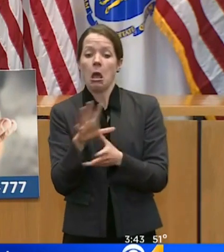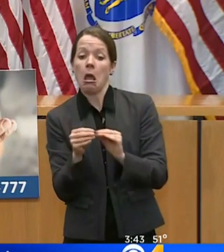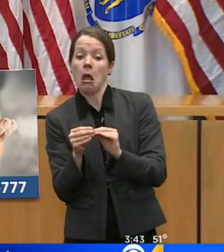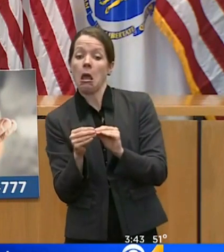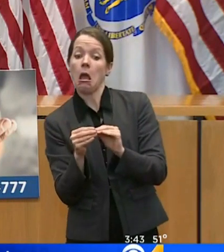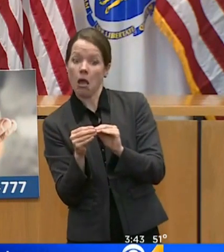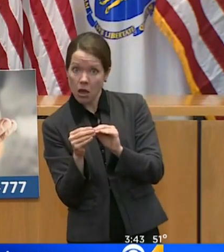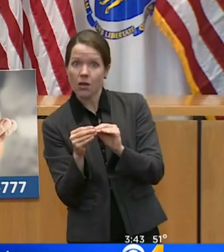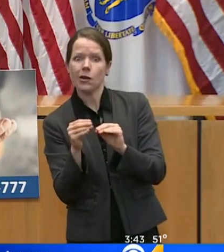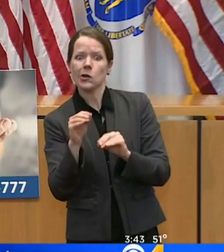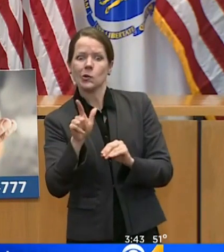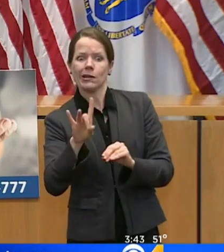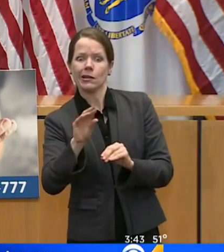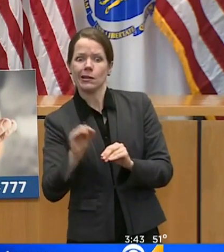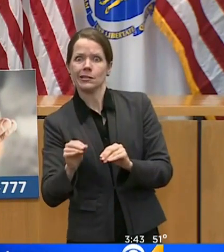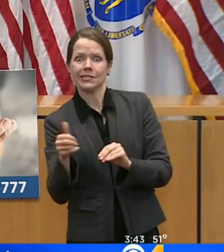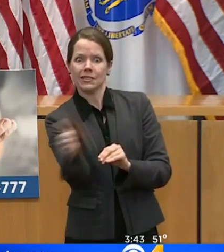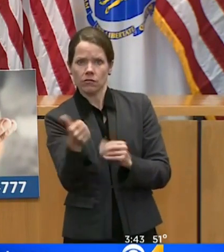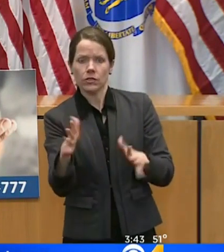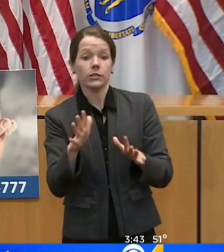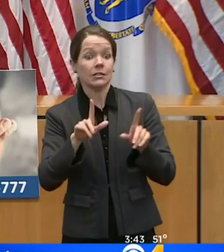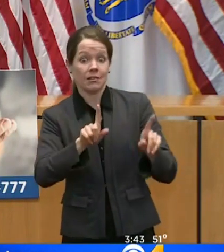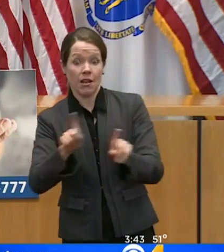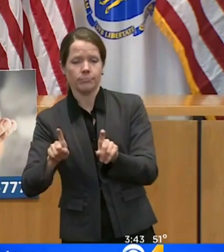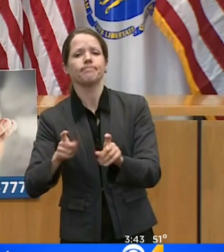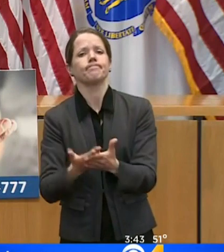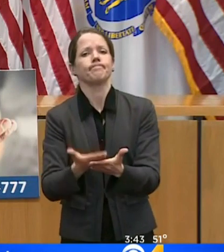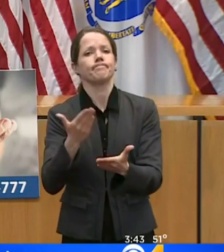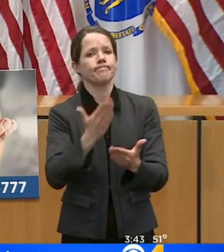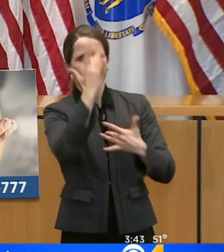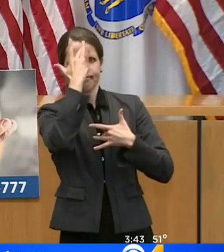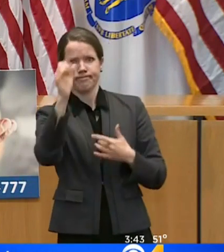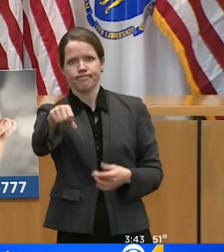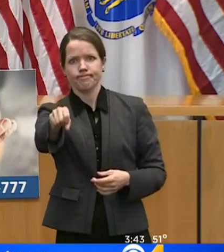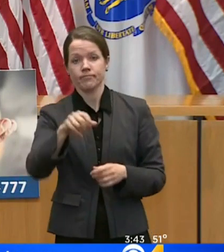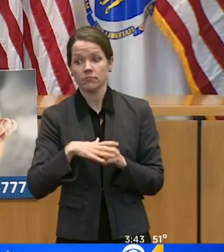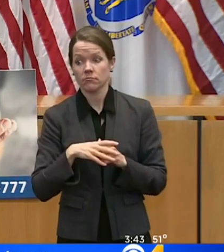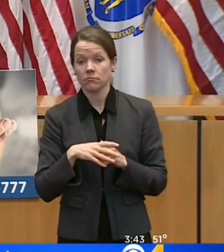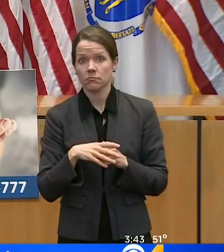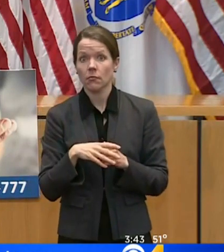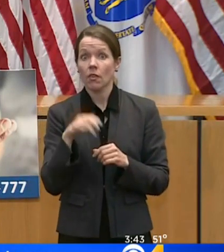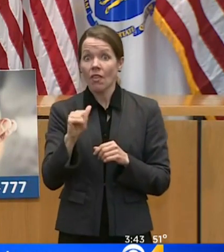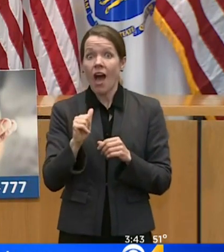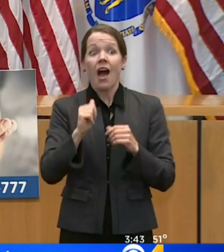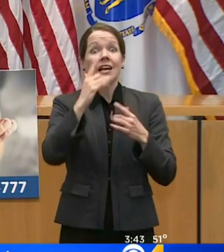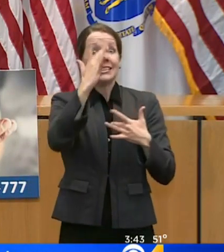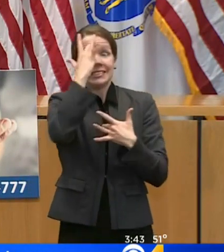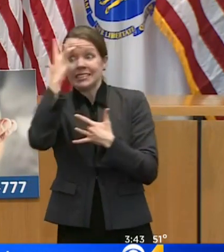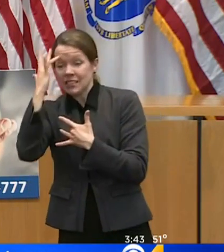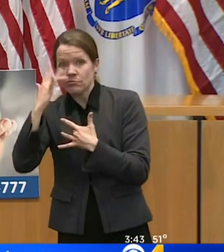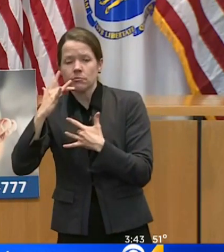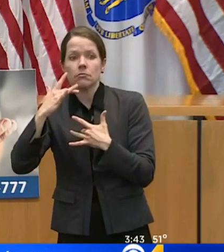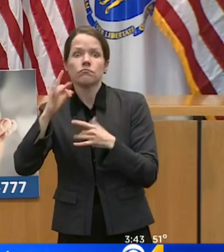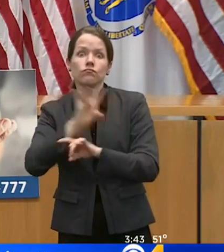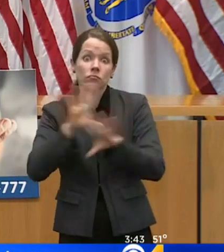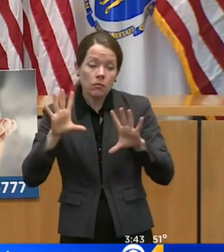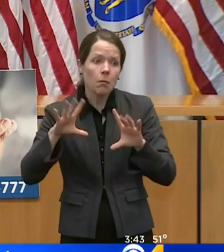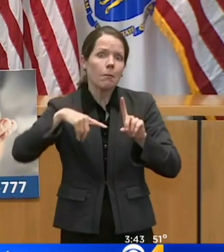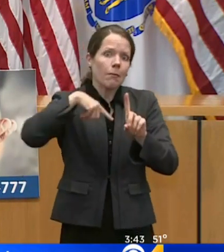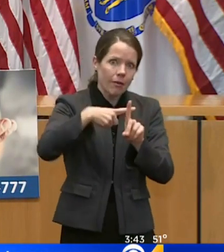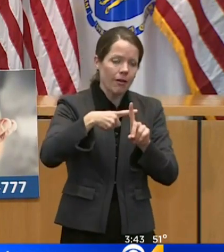And obviously, we have, unfortunately, seen continued fatalities associated with this virus.